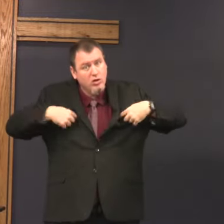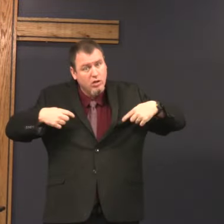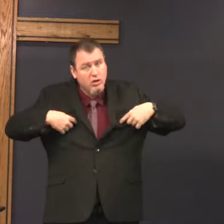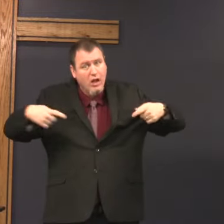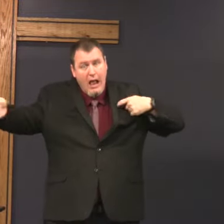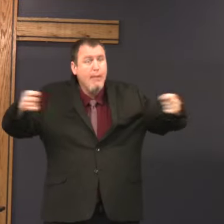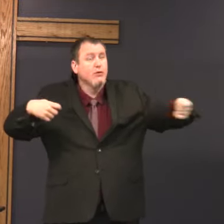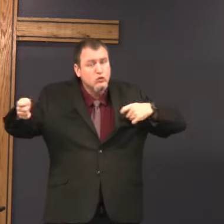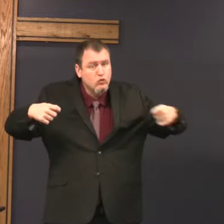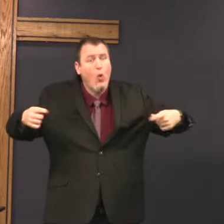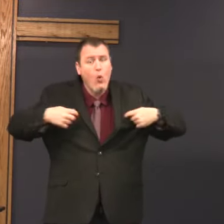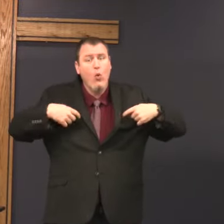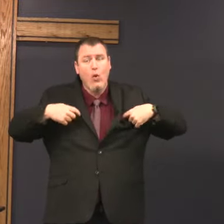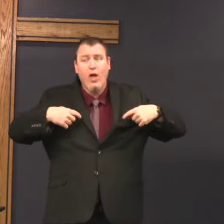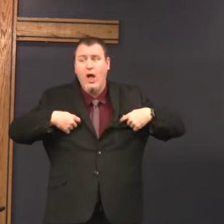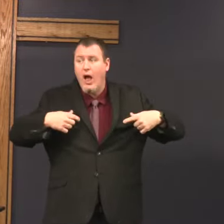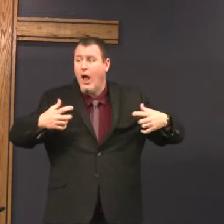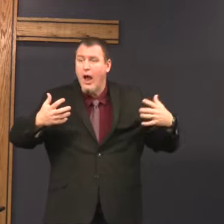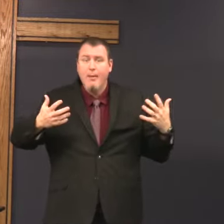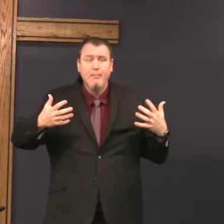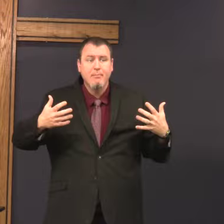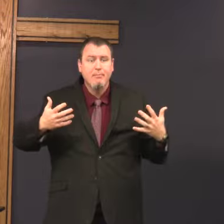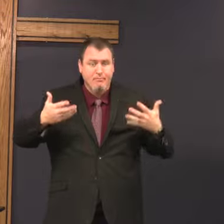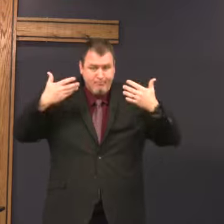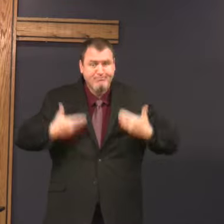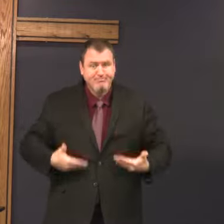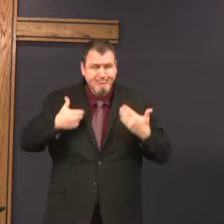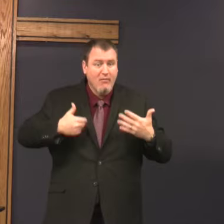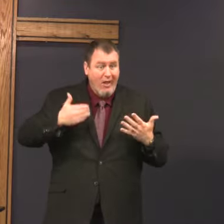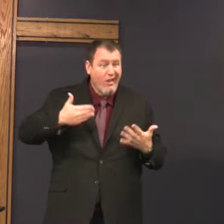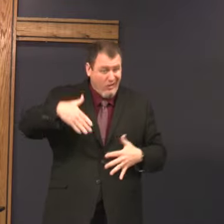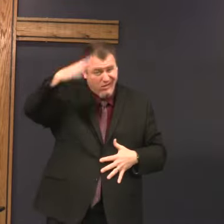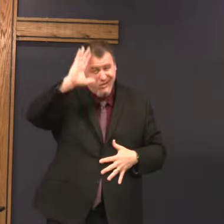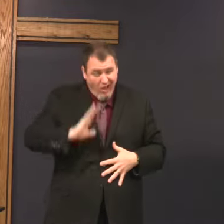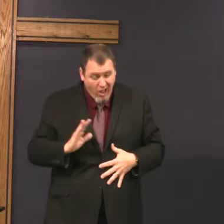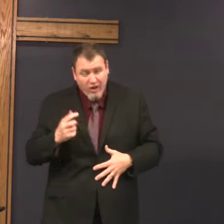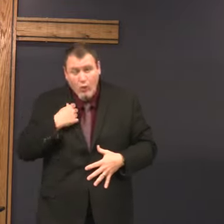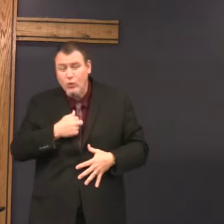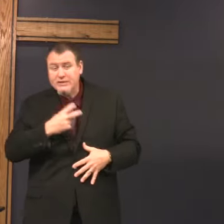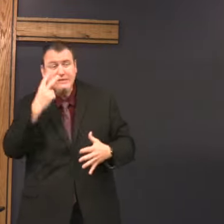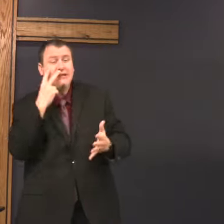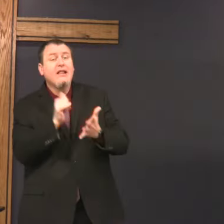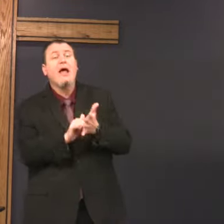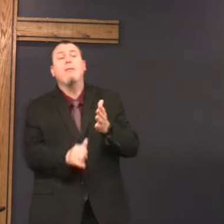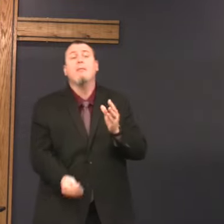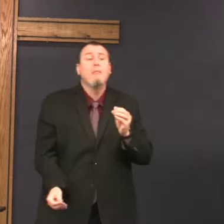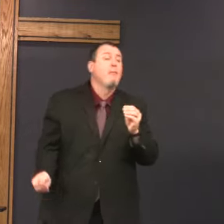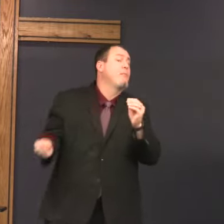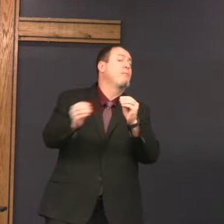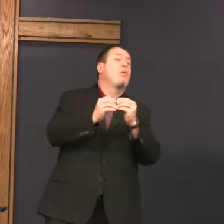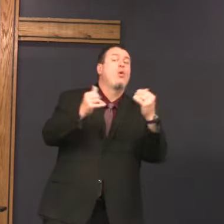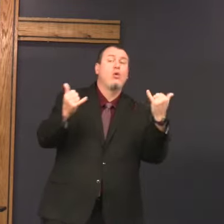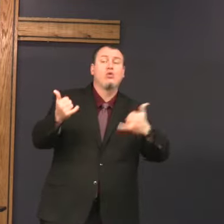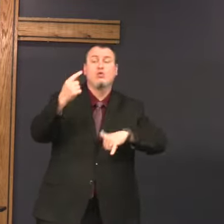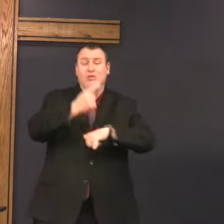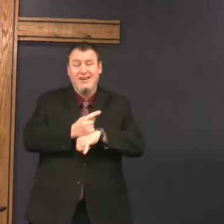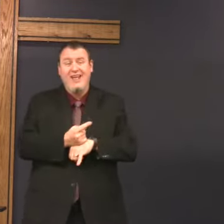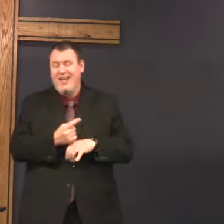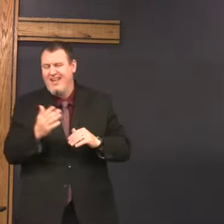I'm the Lord. I'm the ruler. I'm God. We'll see that more